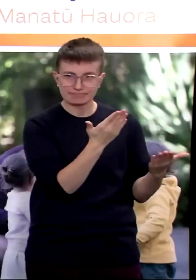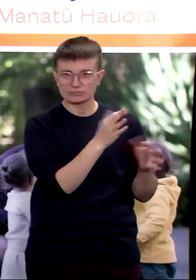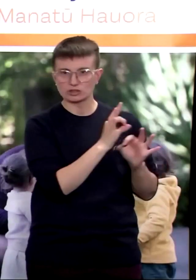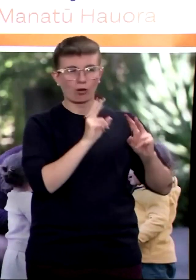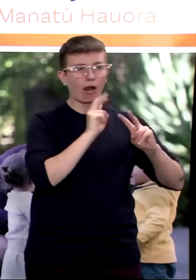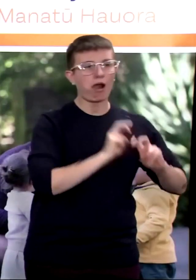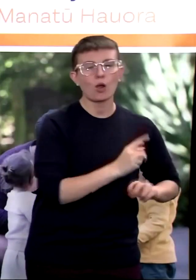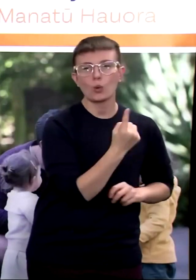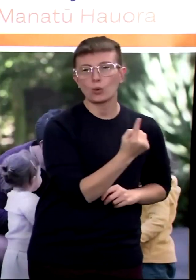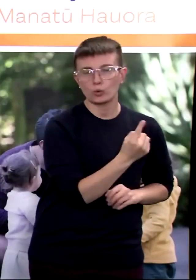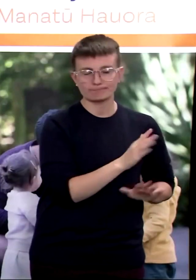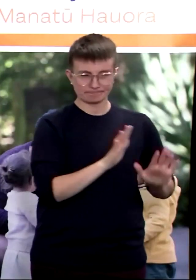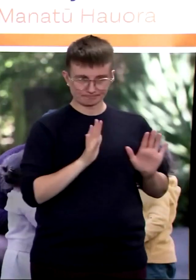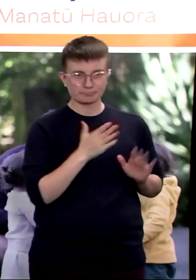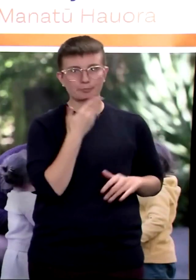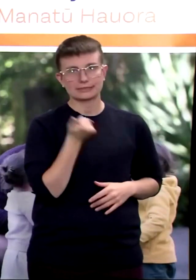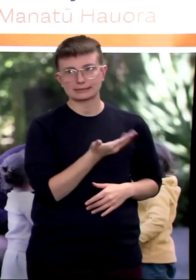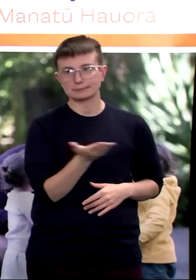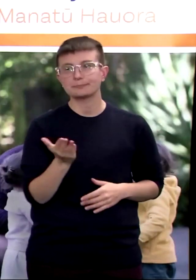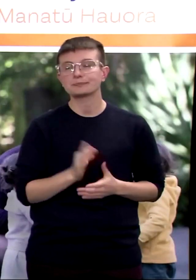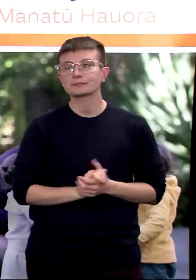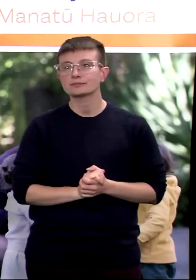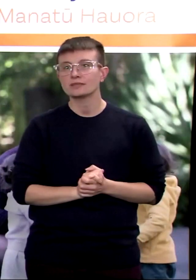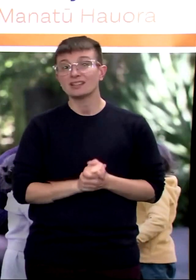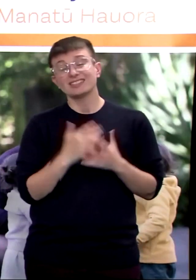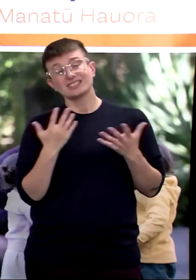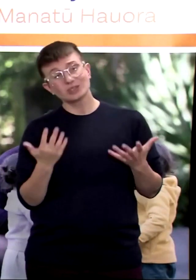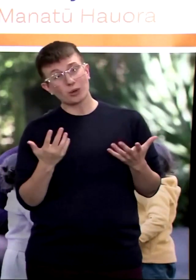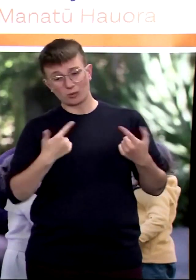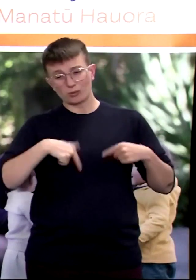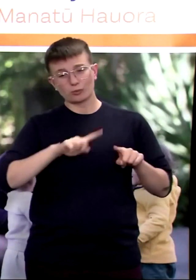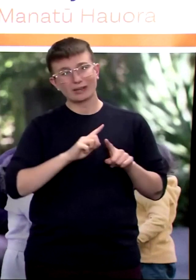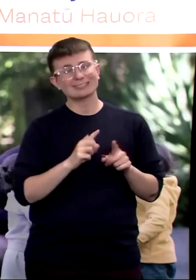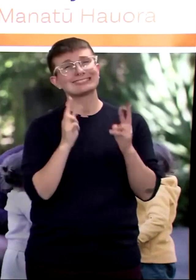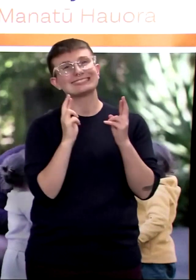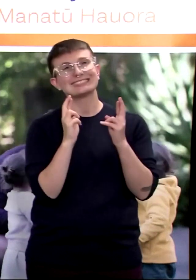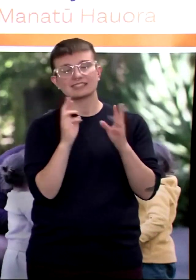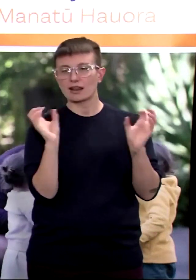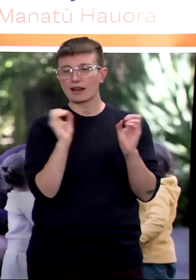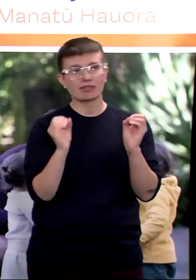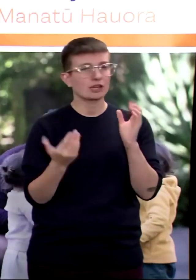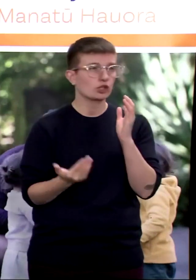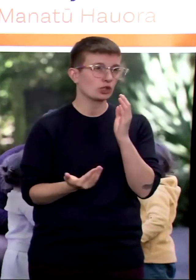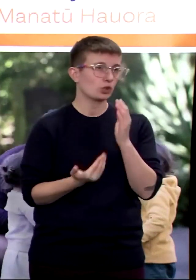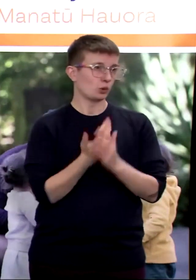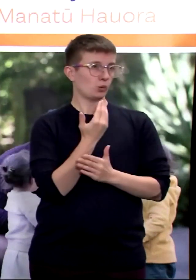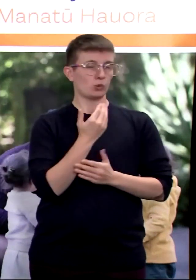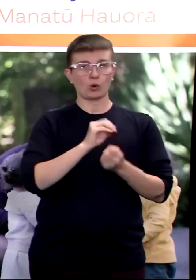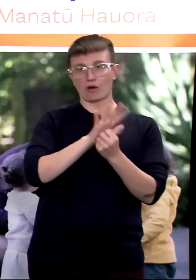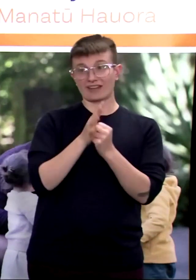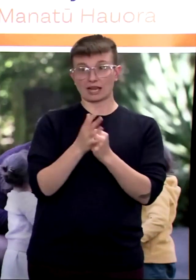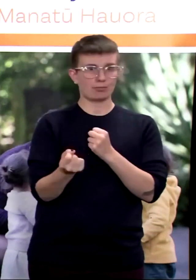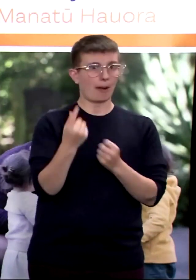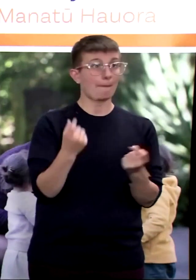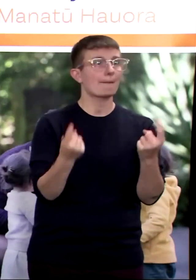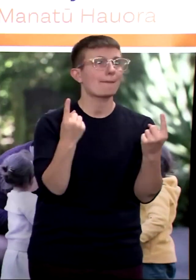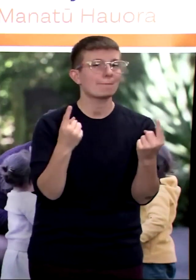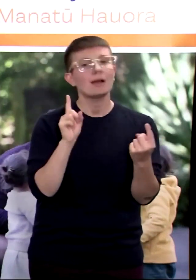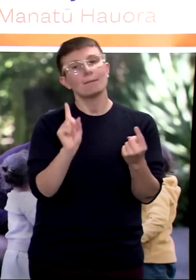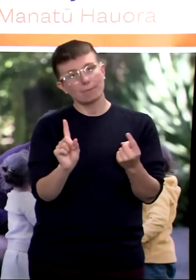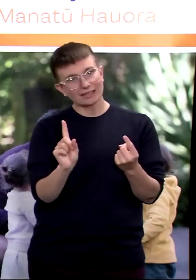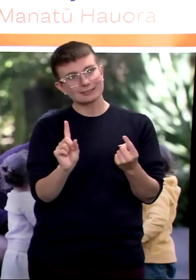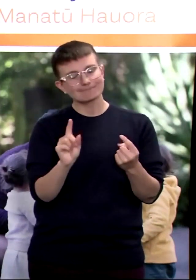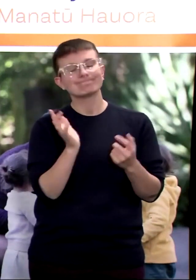A new case is something that we hoped we wouldn't get, but it is also something that we expected and we have planned for. That is why